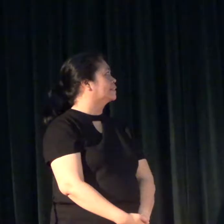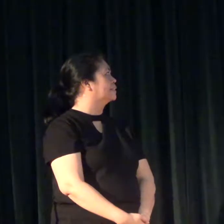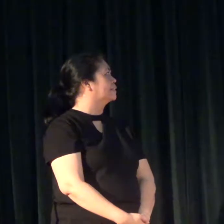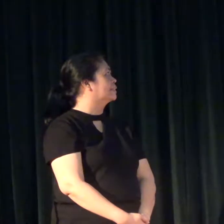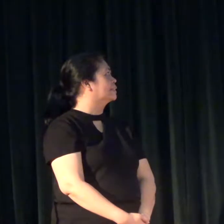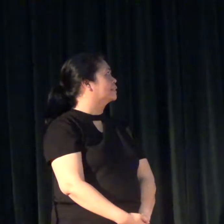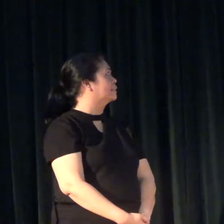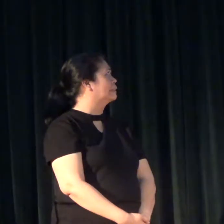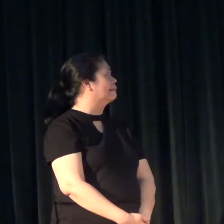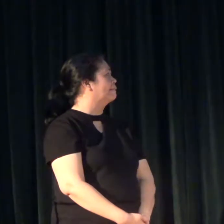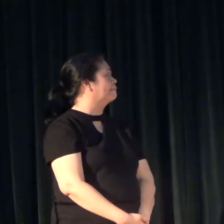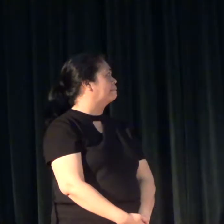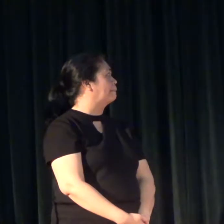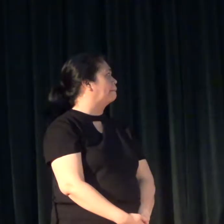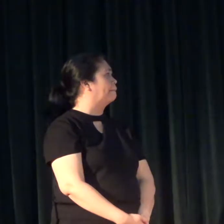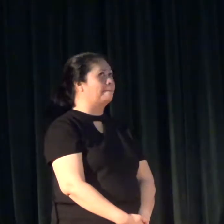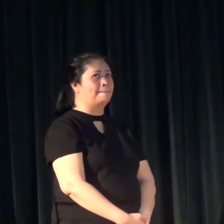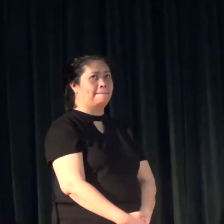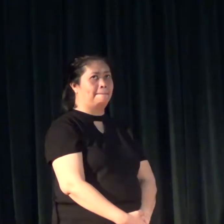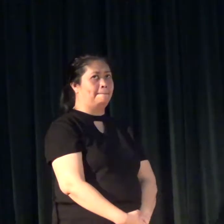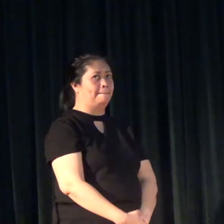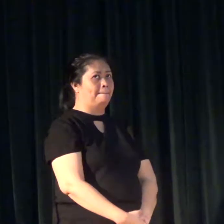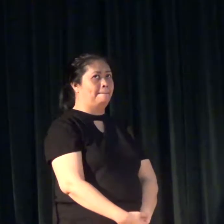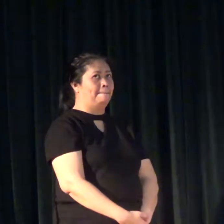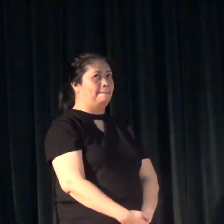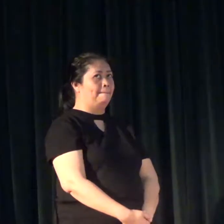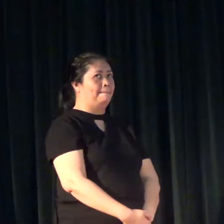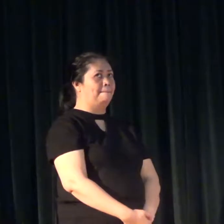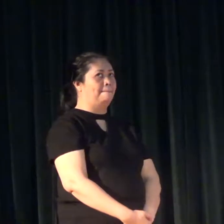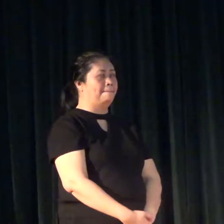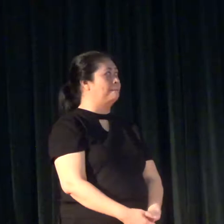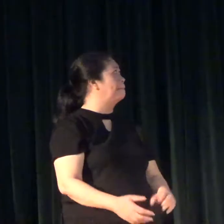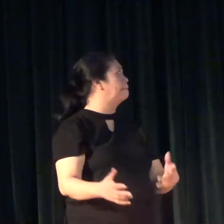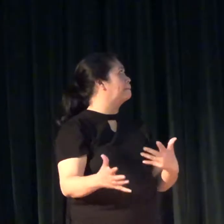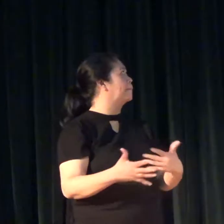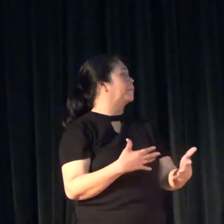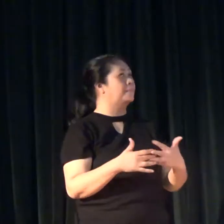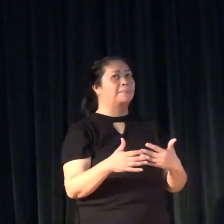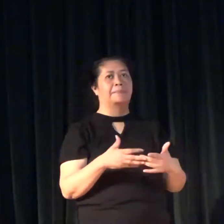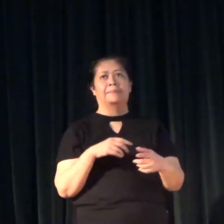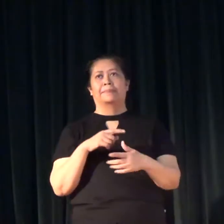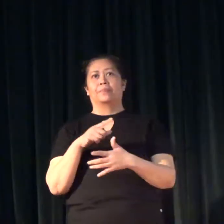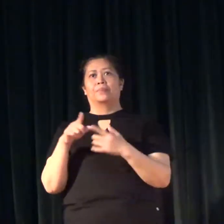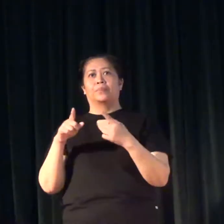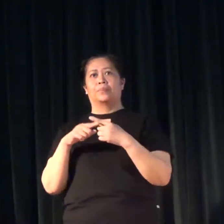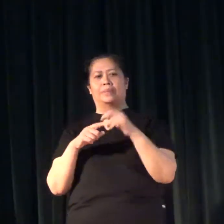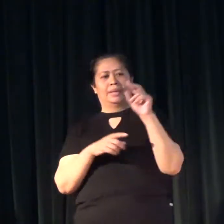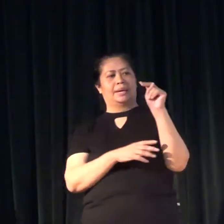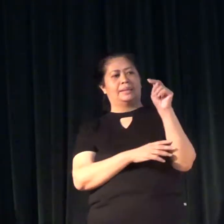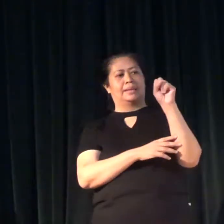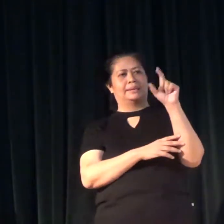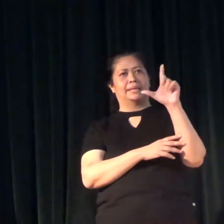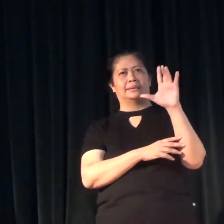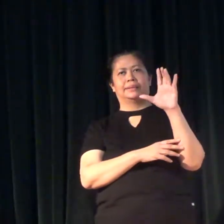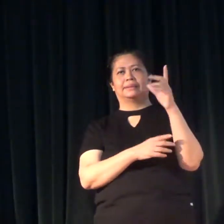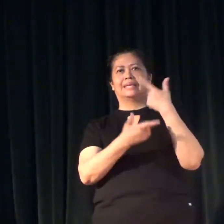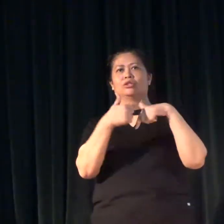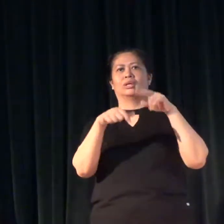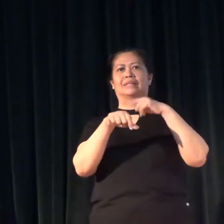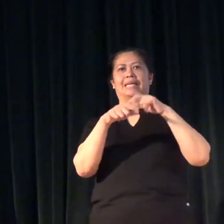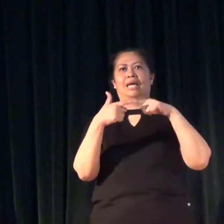No, the other one. Anyway, when we did the NSLC study,